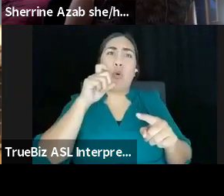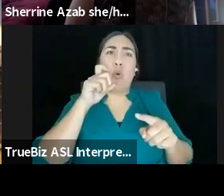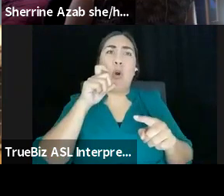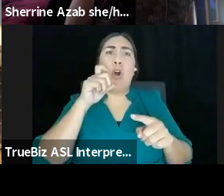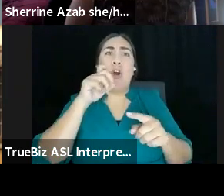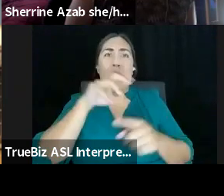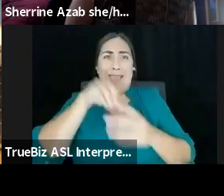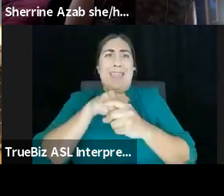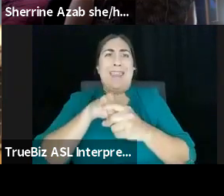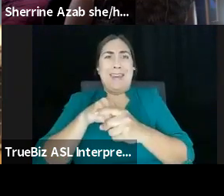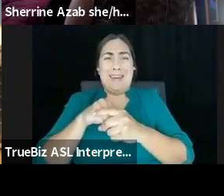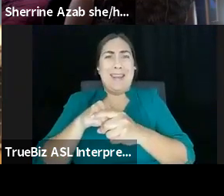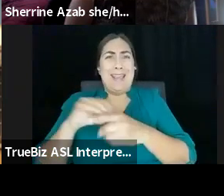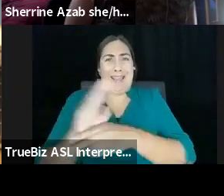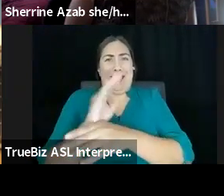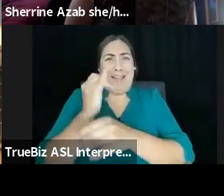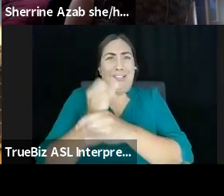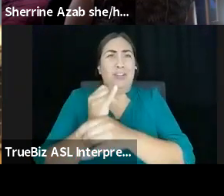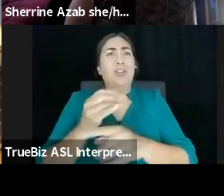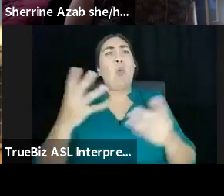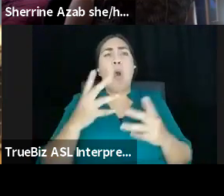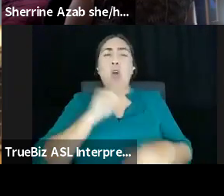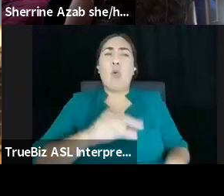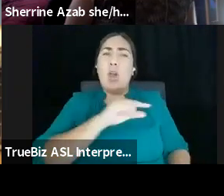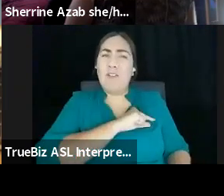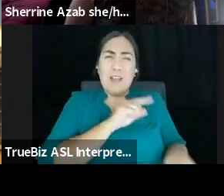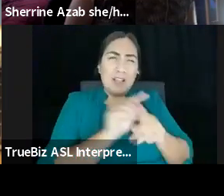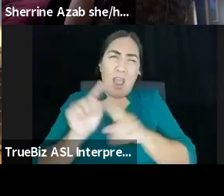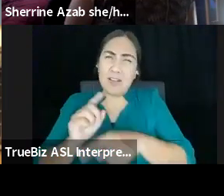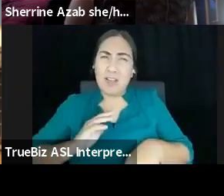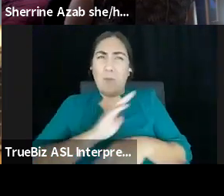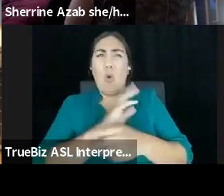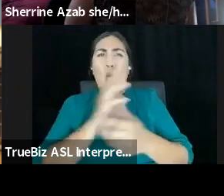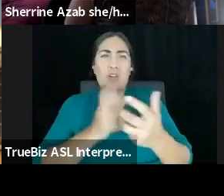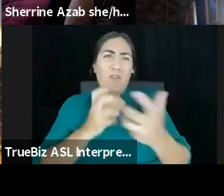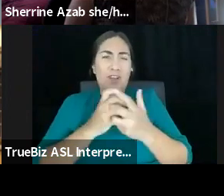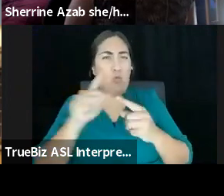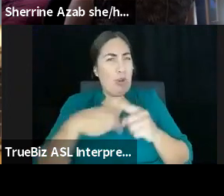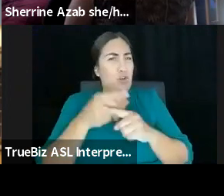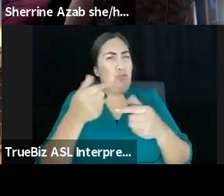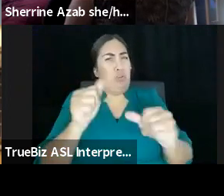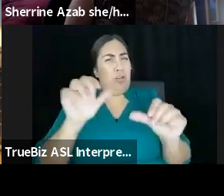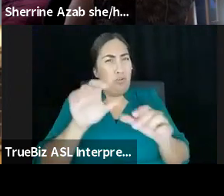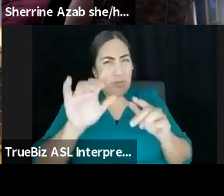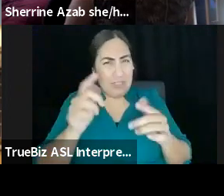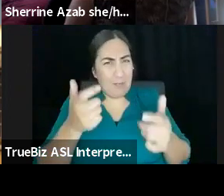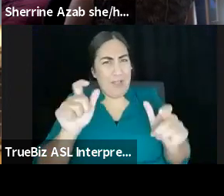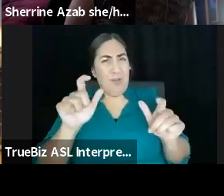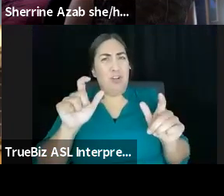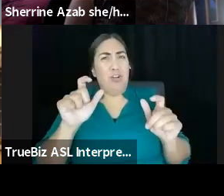fit whenever you're trying to do these massive structural changes. And I know right because we're like so often myself included, like stuck